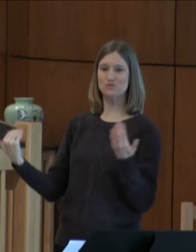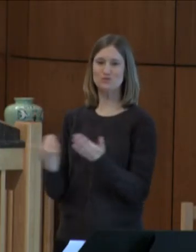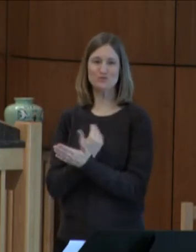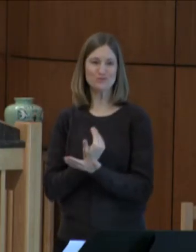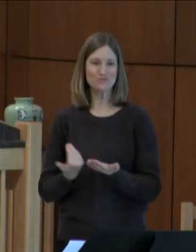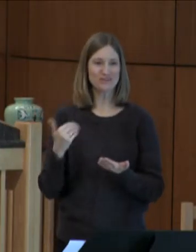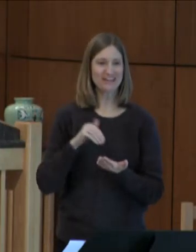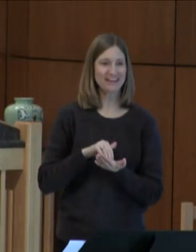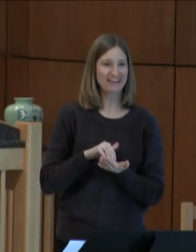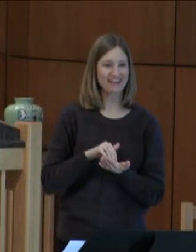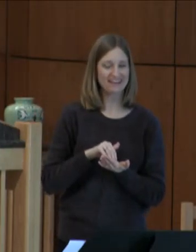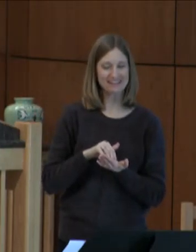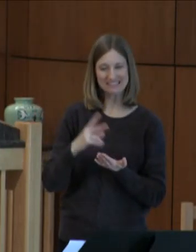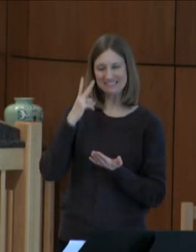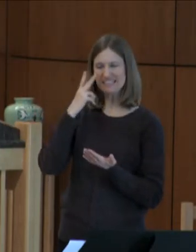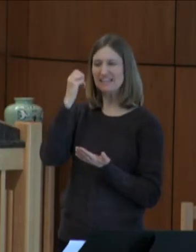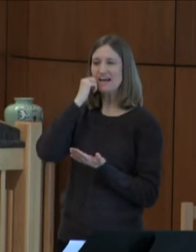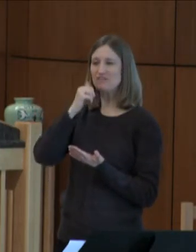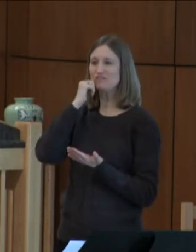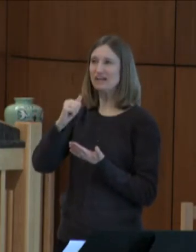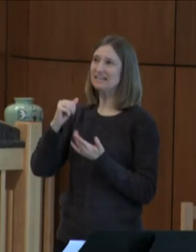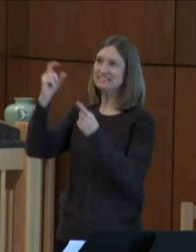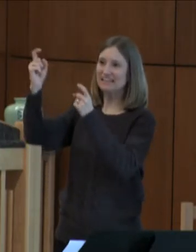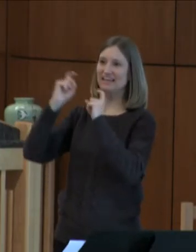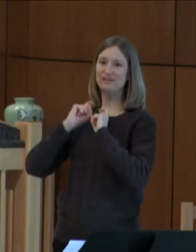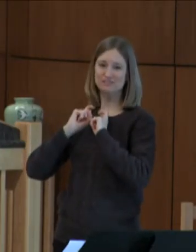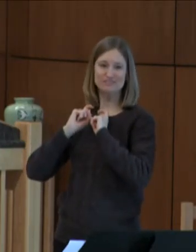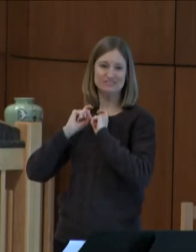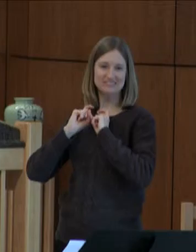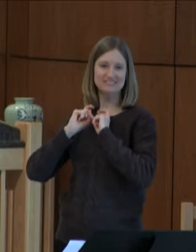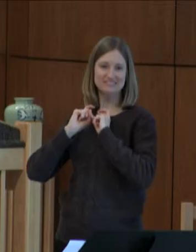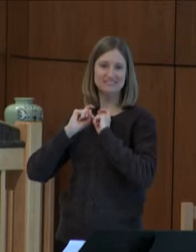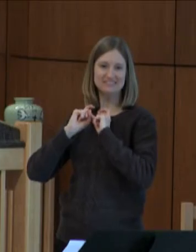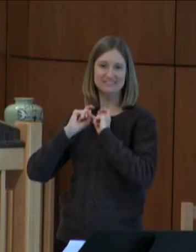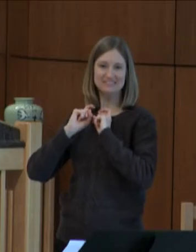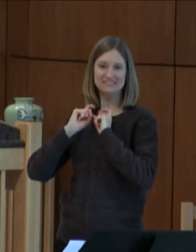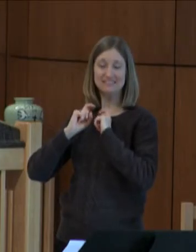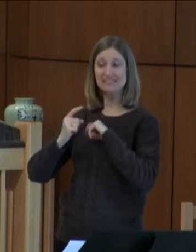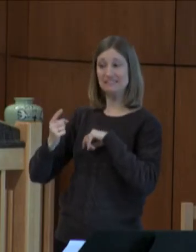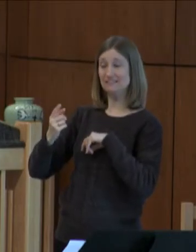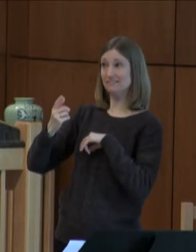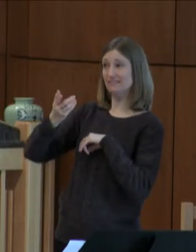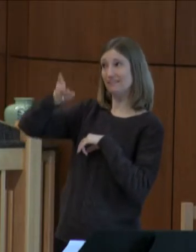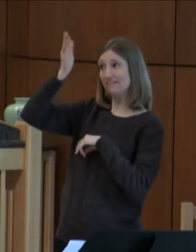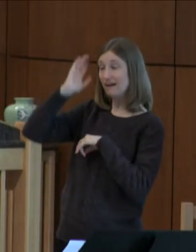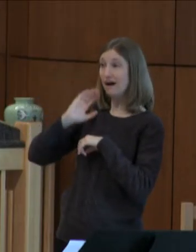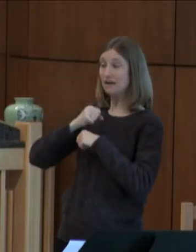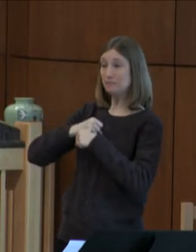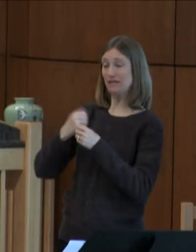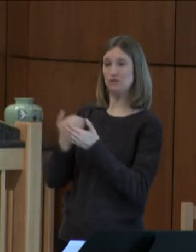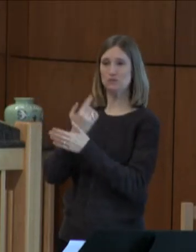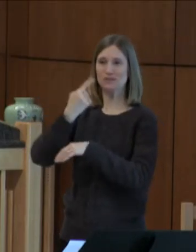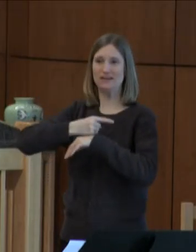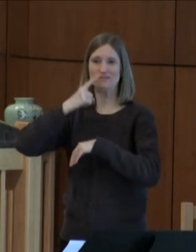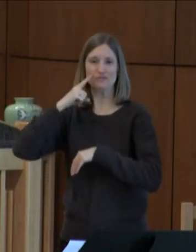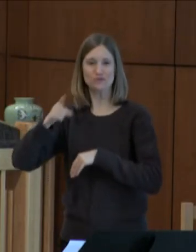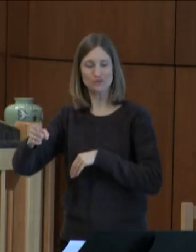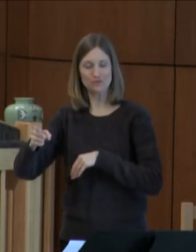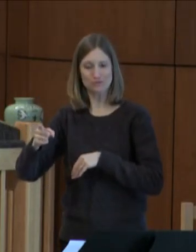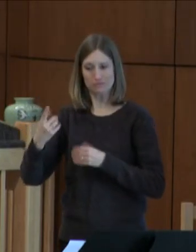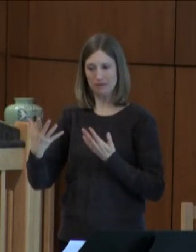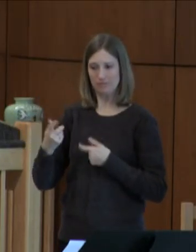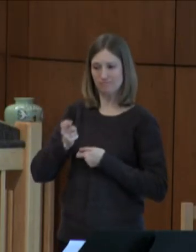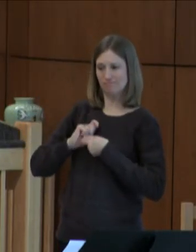each day is a gift from God. A day that God has made. And you feel gratitude.